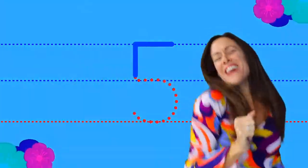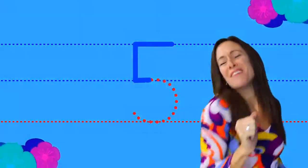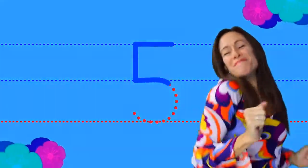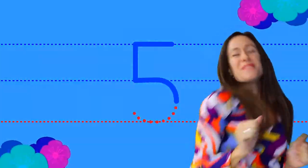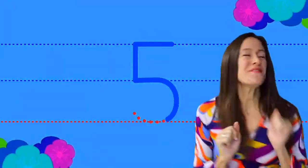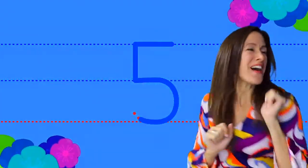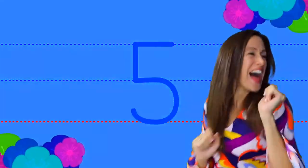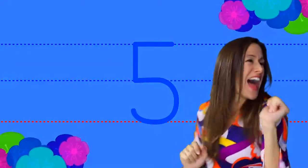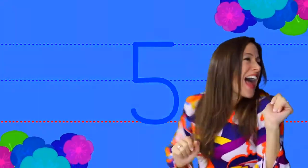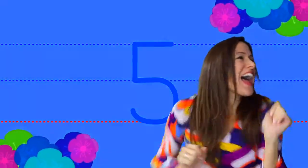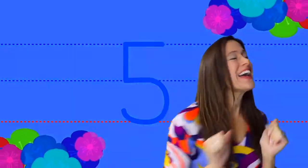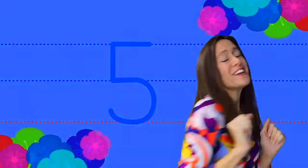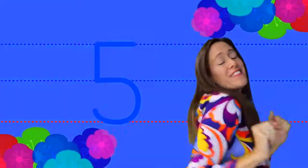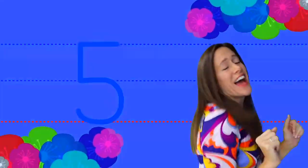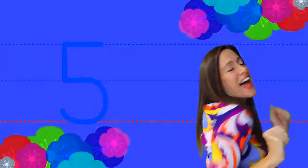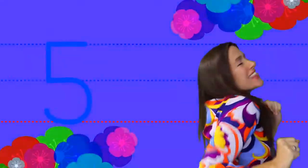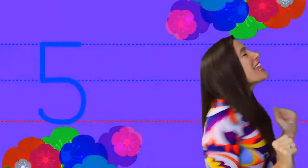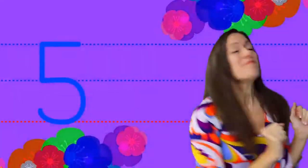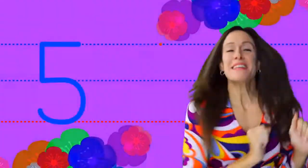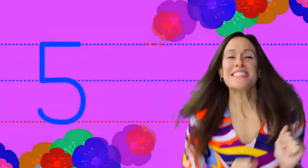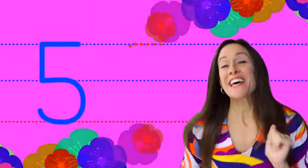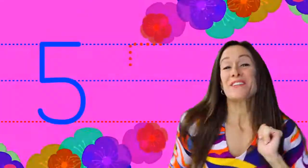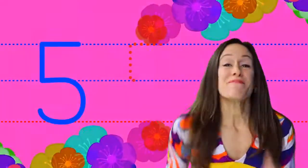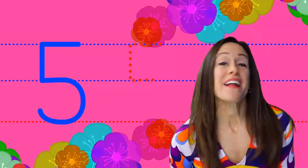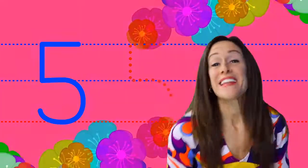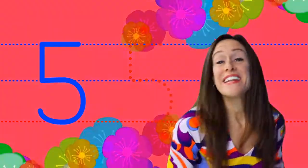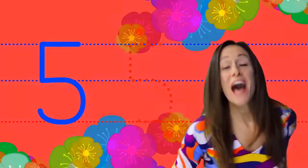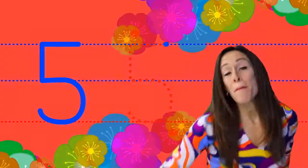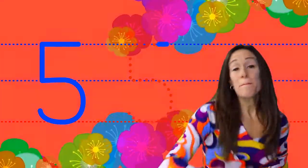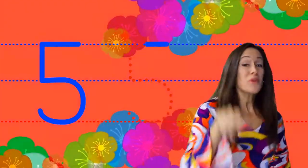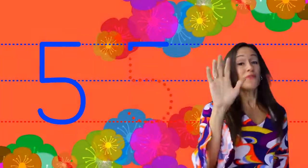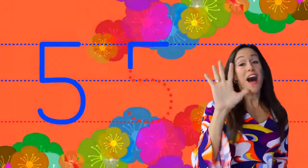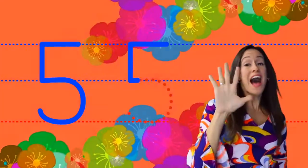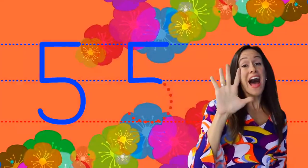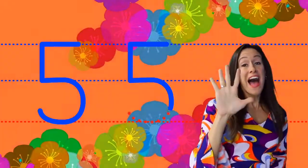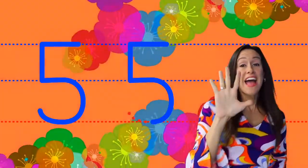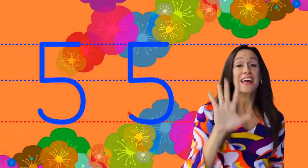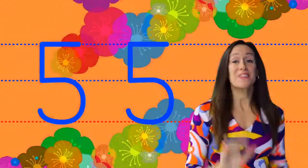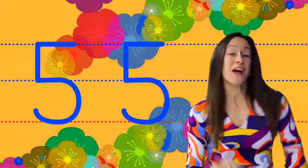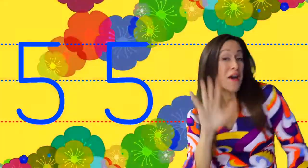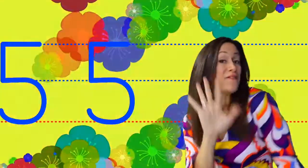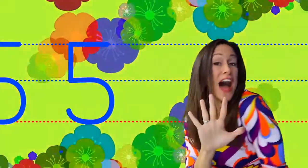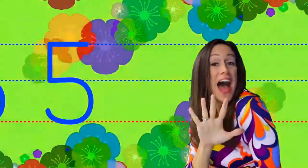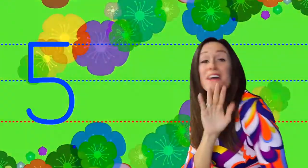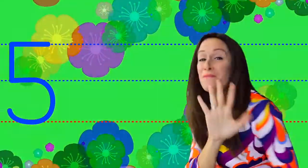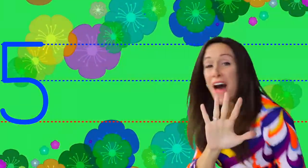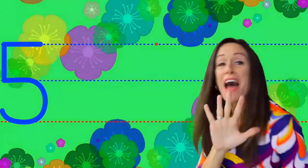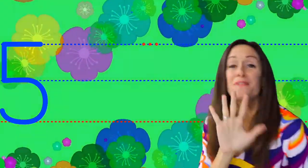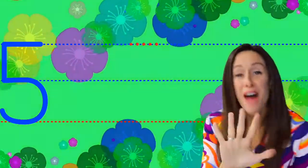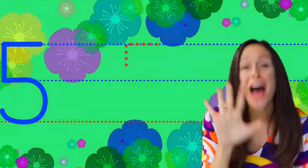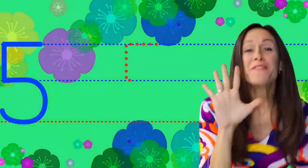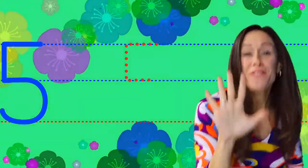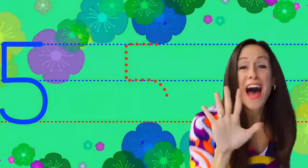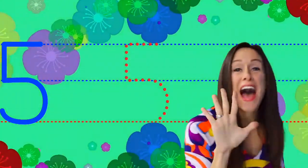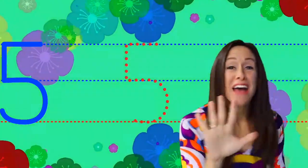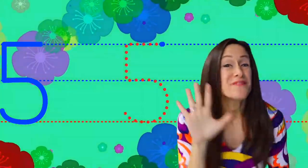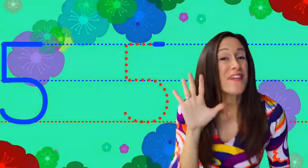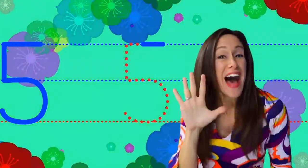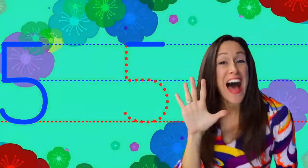number five Let me tell you about the number five Five, five, five, five, five